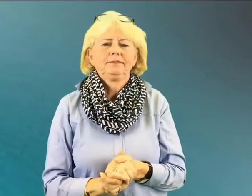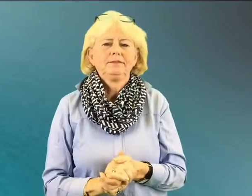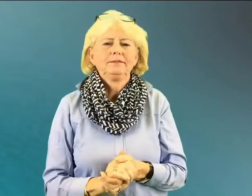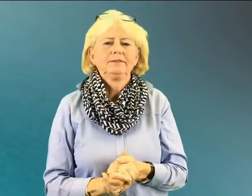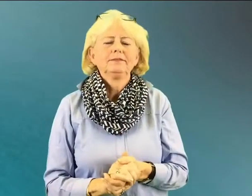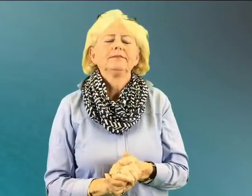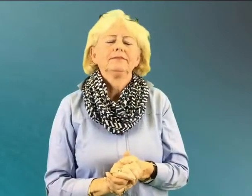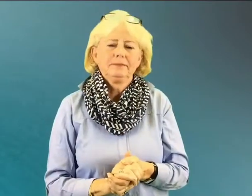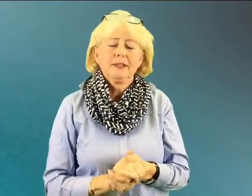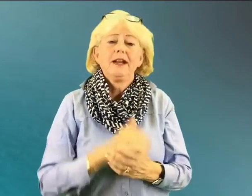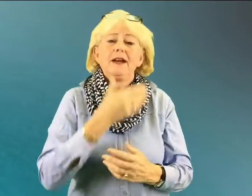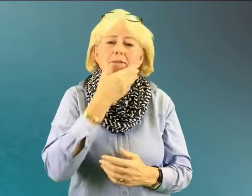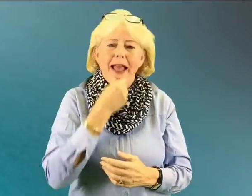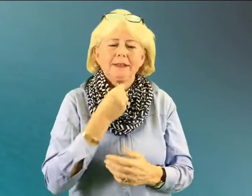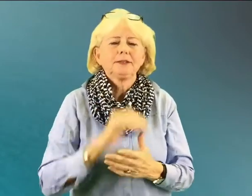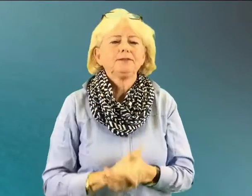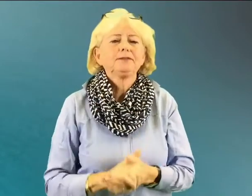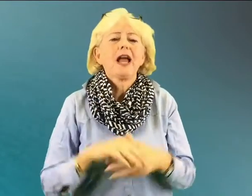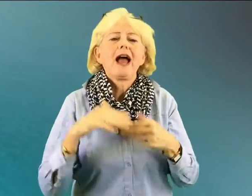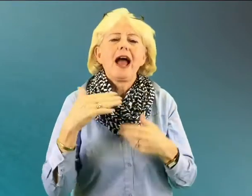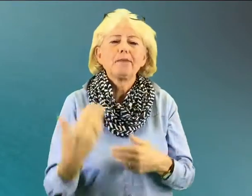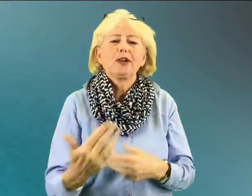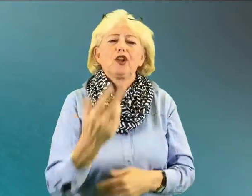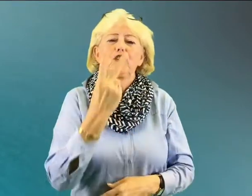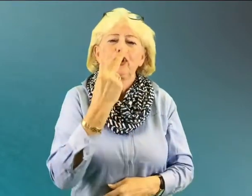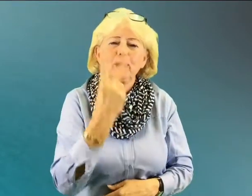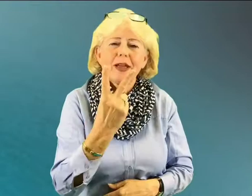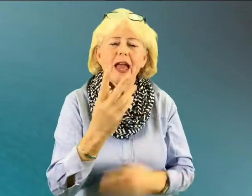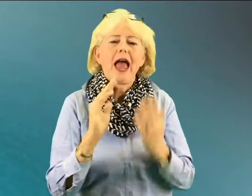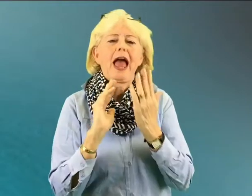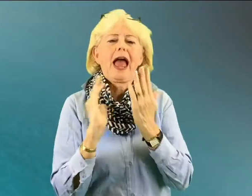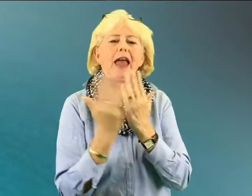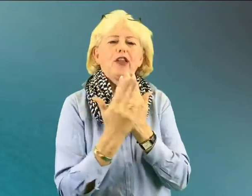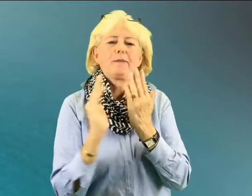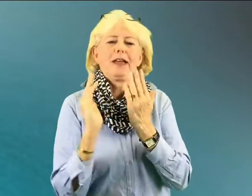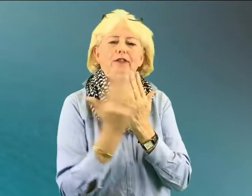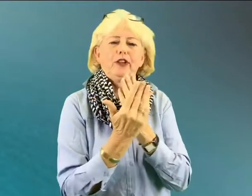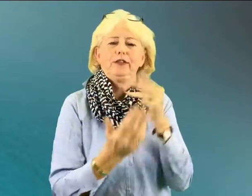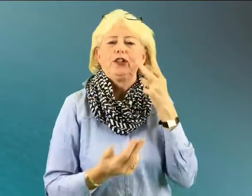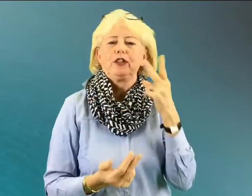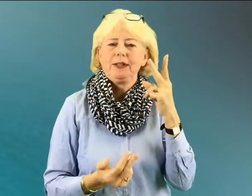and to move .. two.. two.. three..